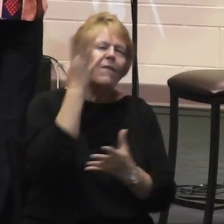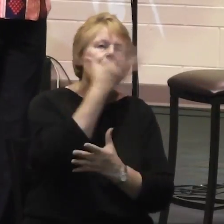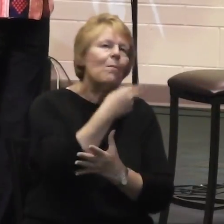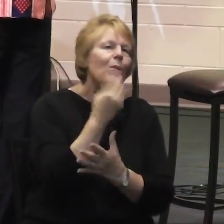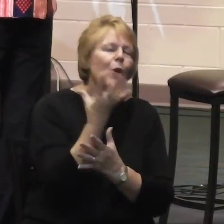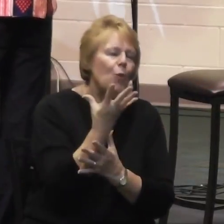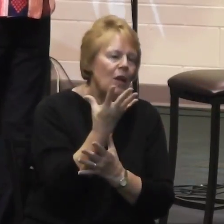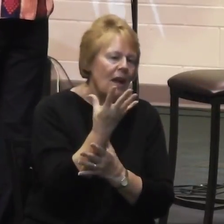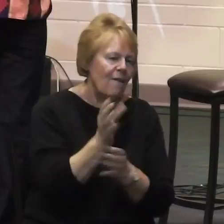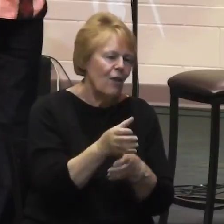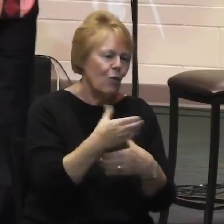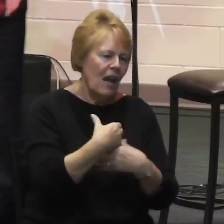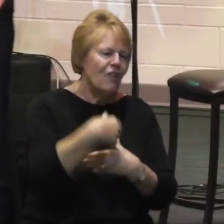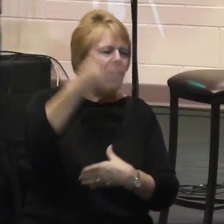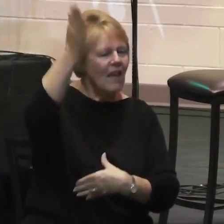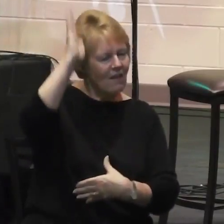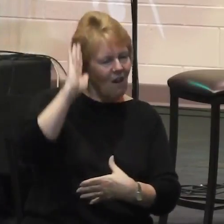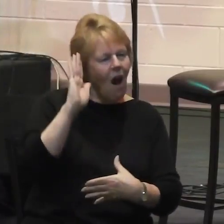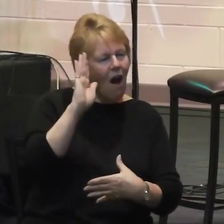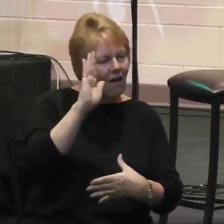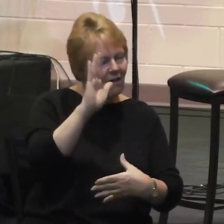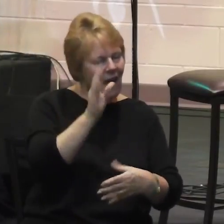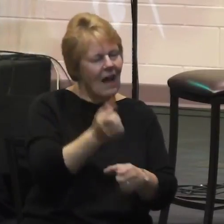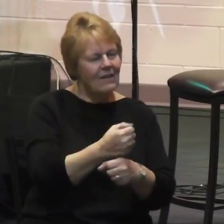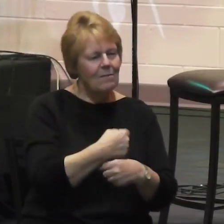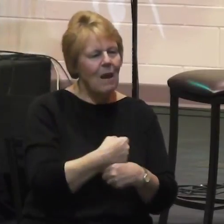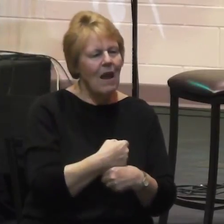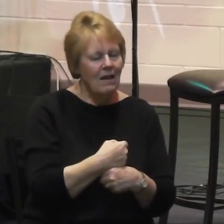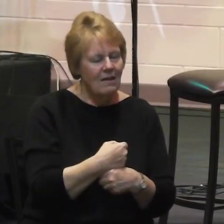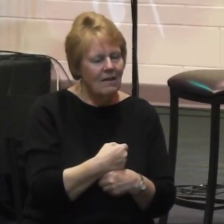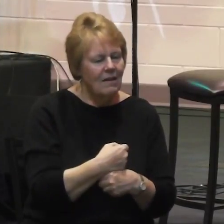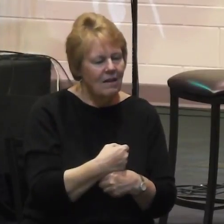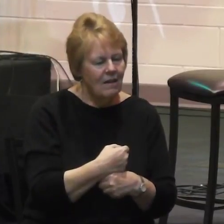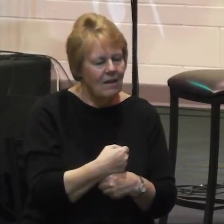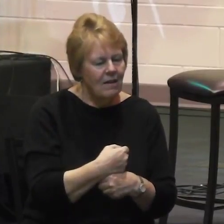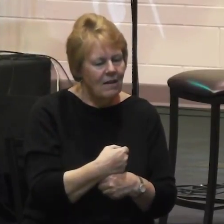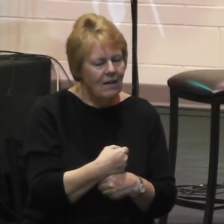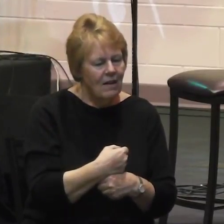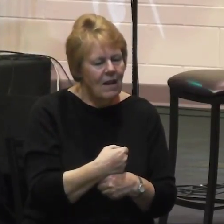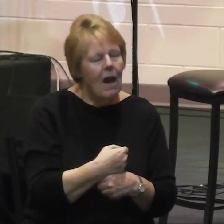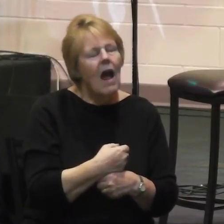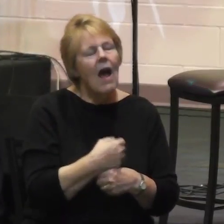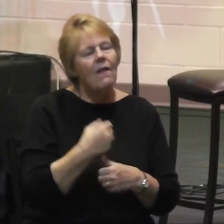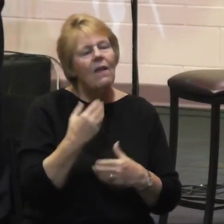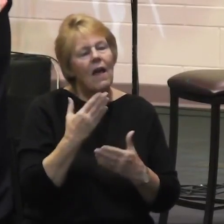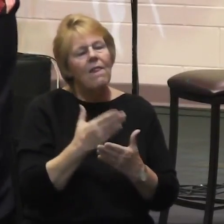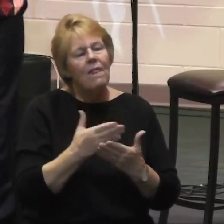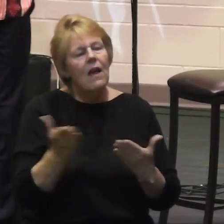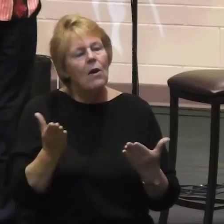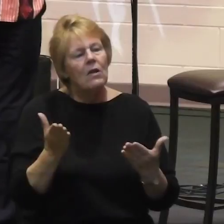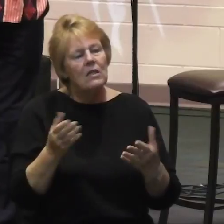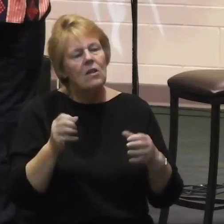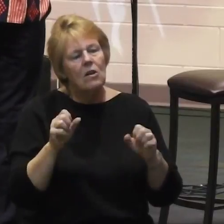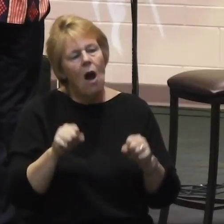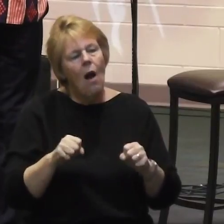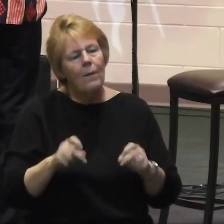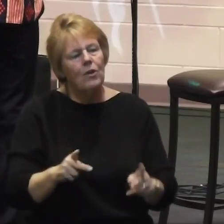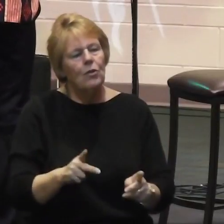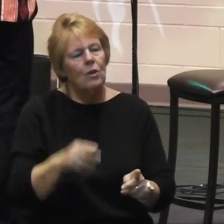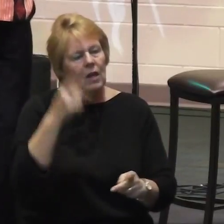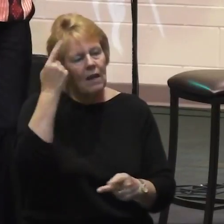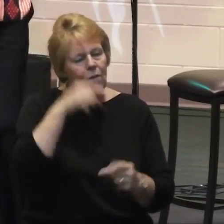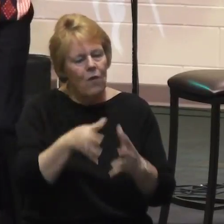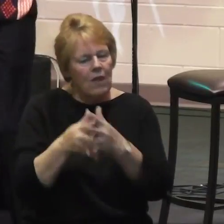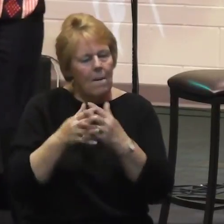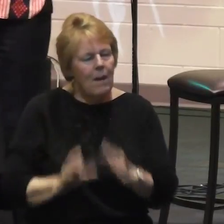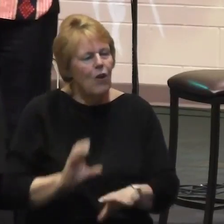put together. There is a path to play in the American church as part of the global body of Christ.